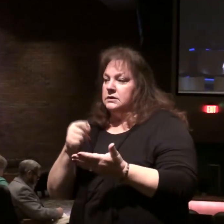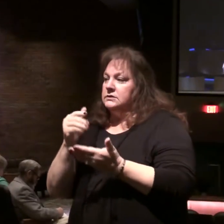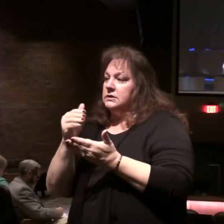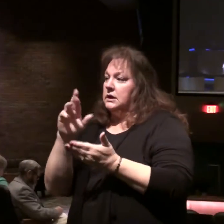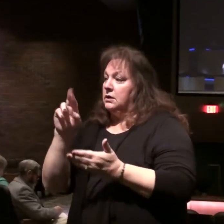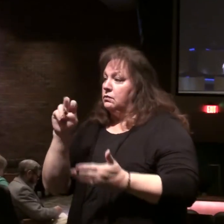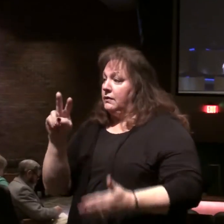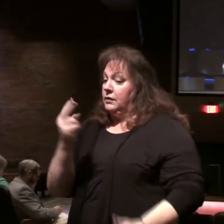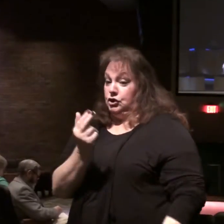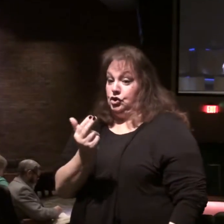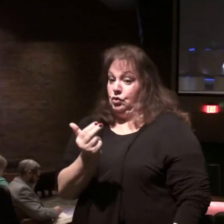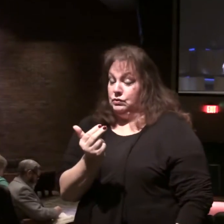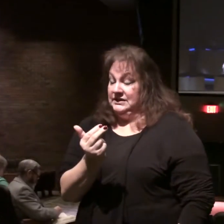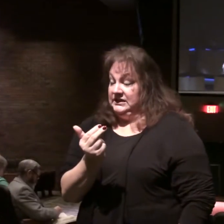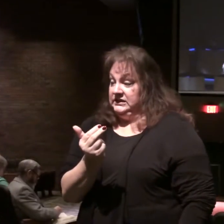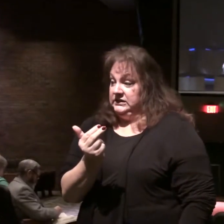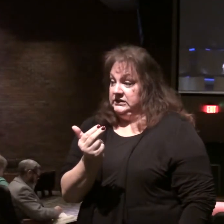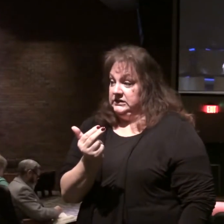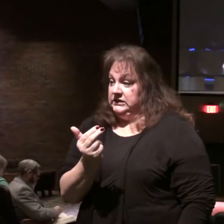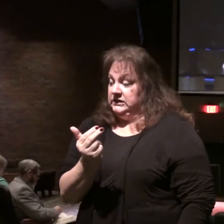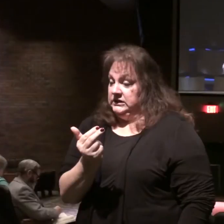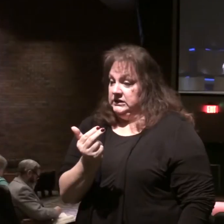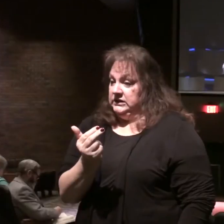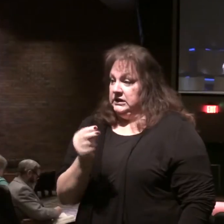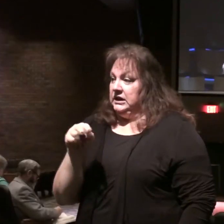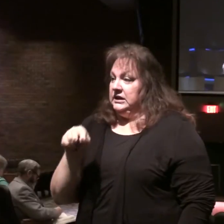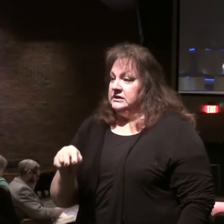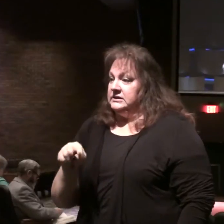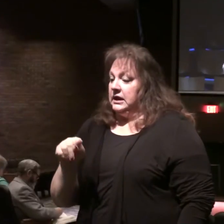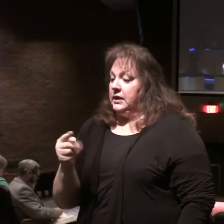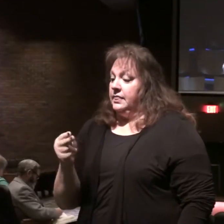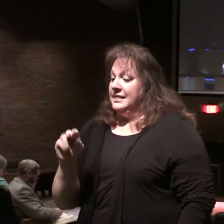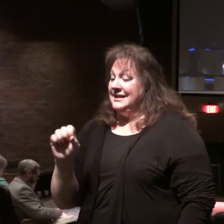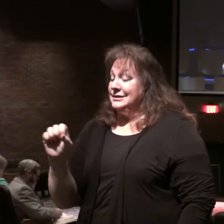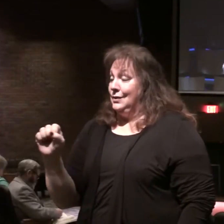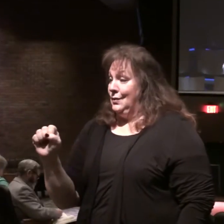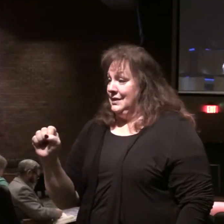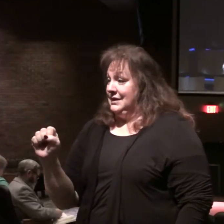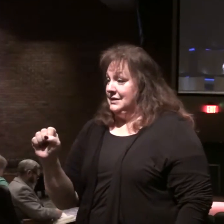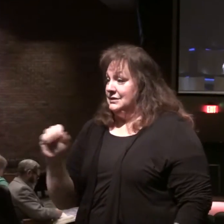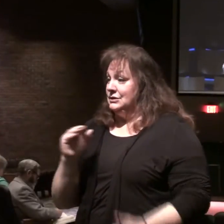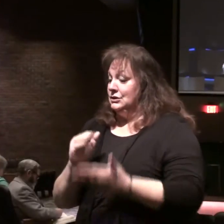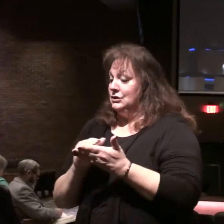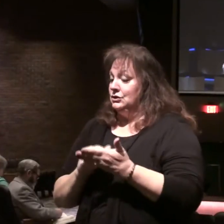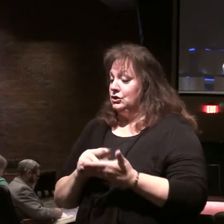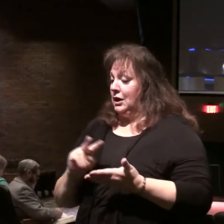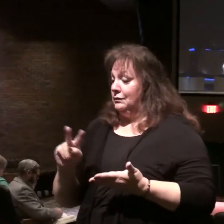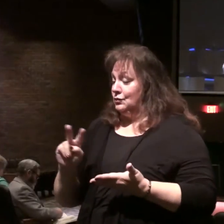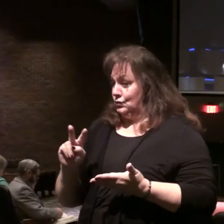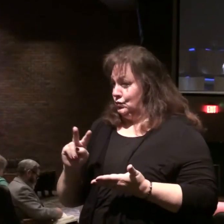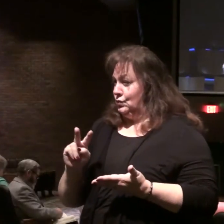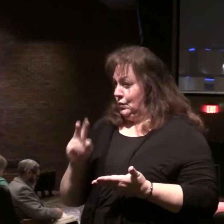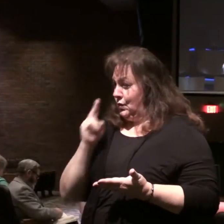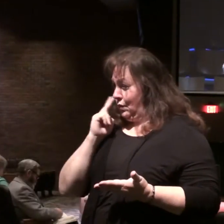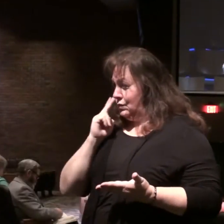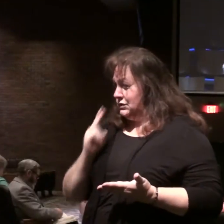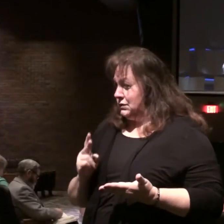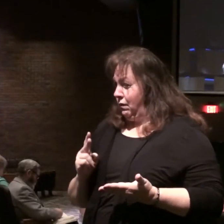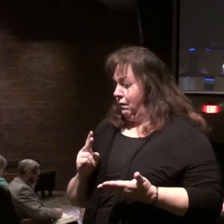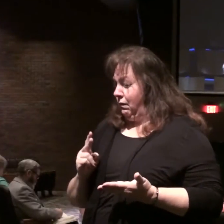13 of Revelation and then in 2 Thessalonians chapter 2 we went and saw